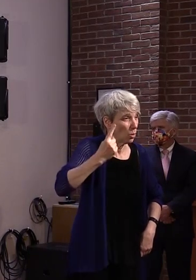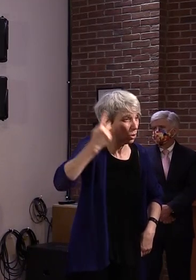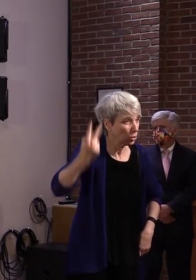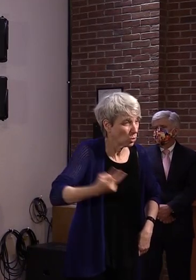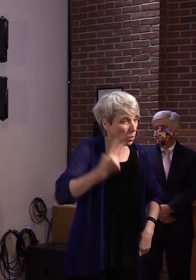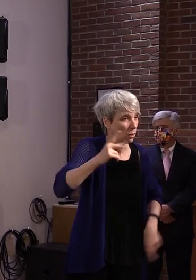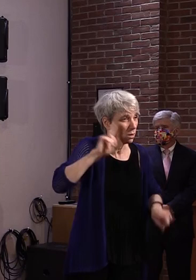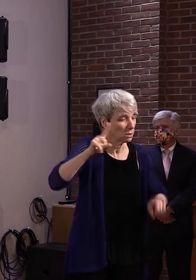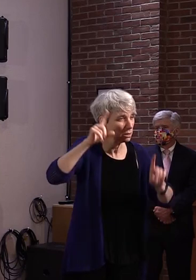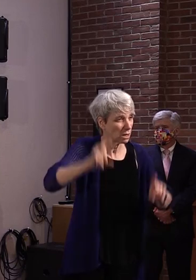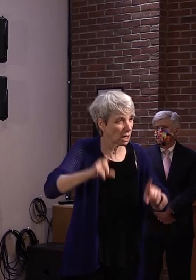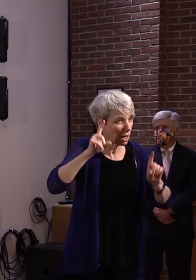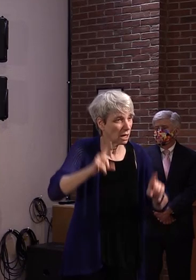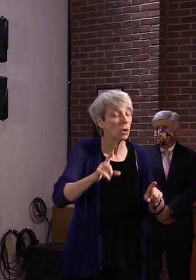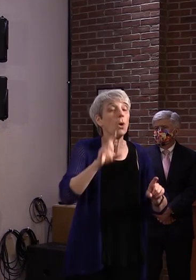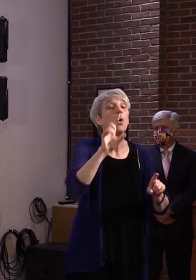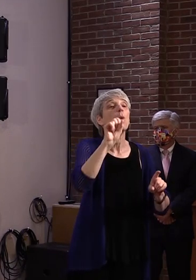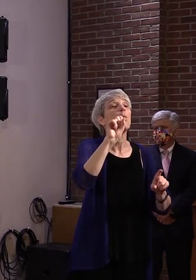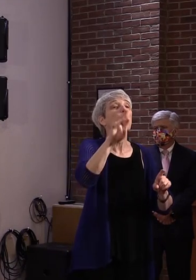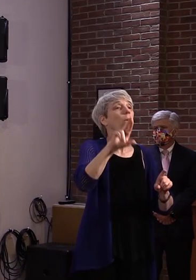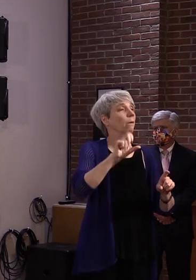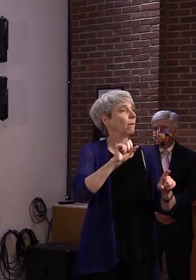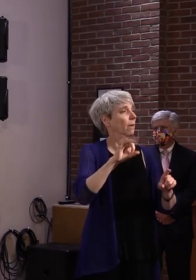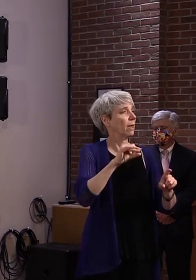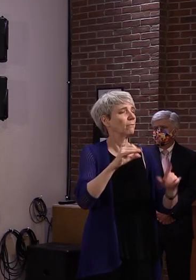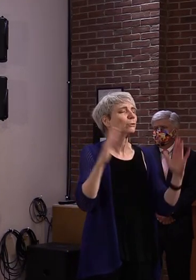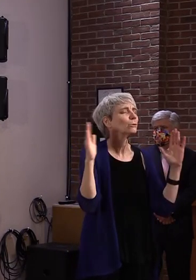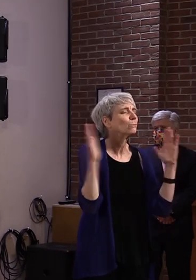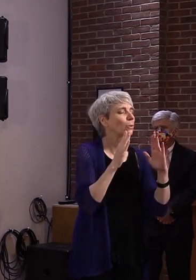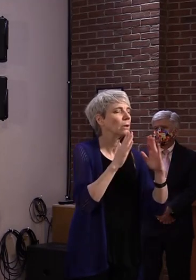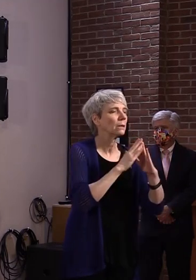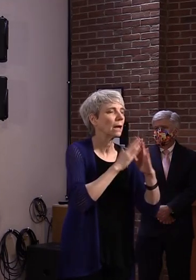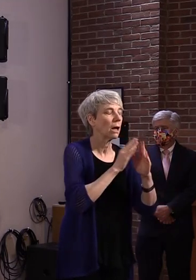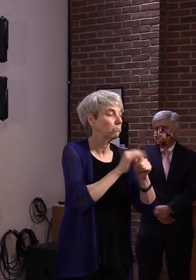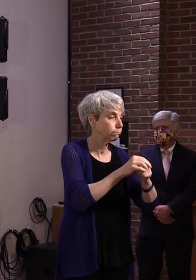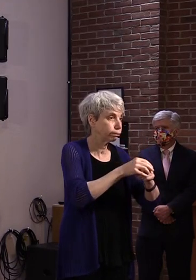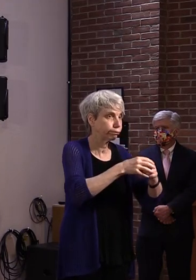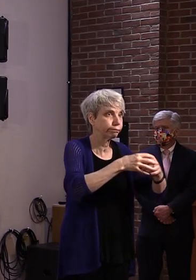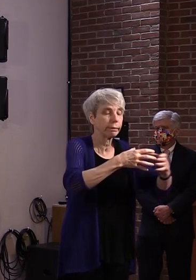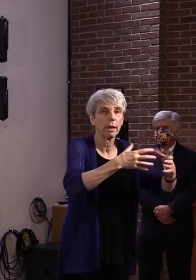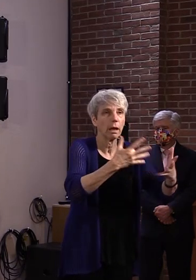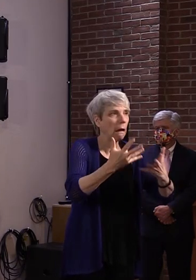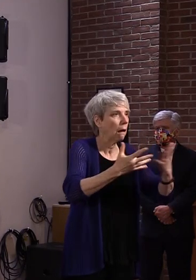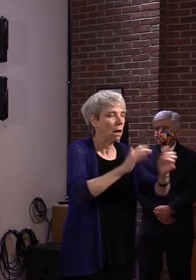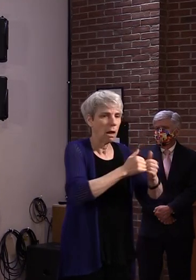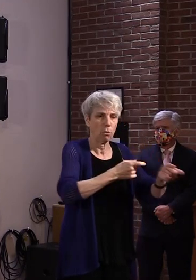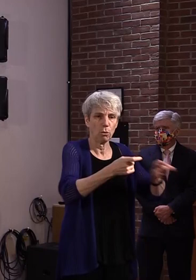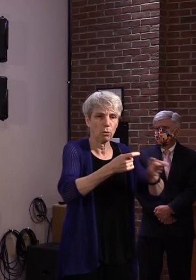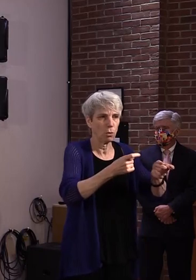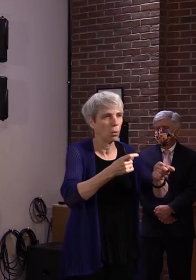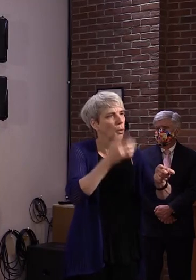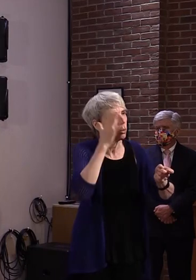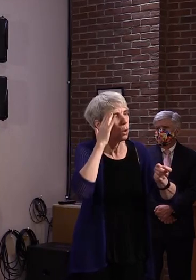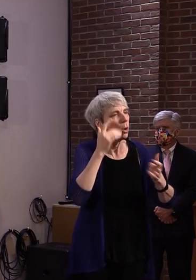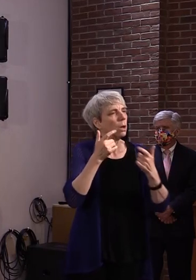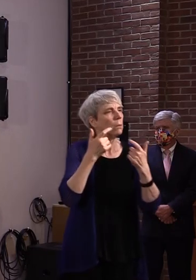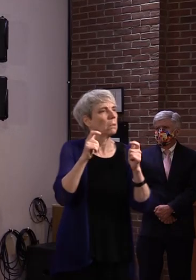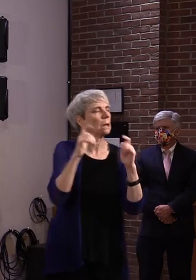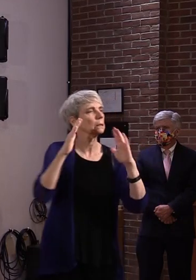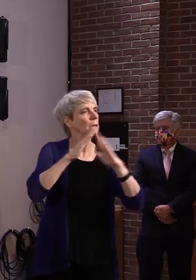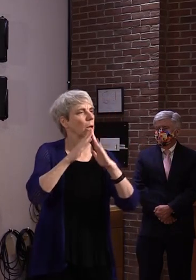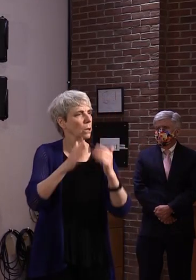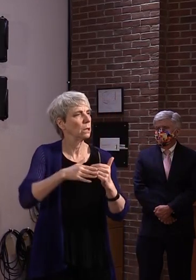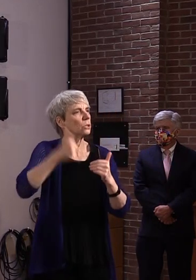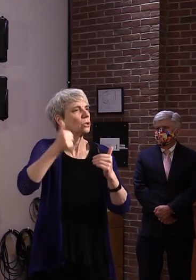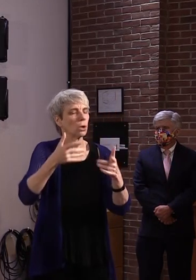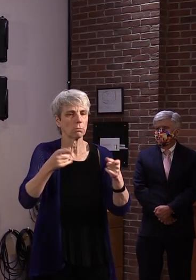an outbreak in a rural area compared to, like, urban area? Because sometimes rural areas have workplaces and family